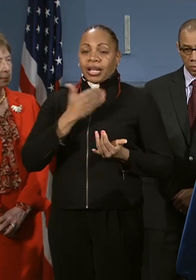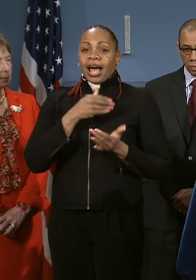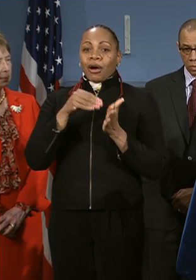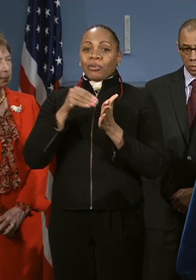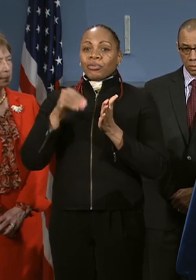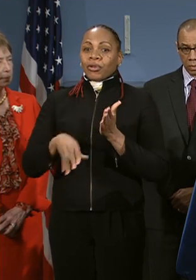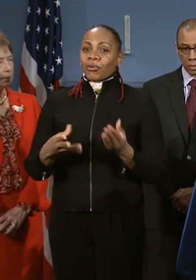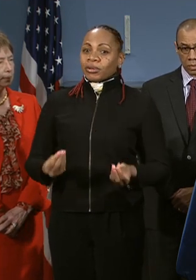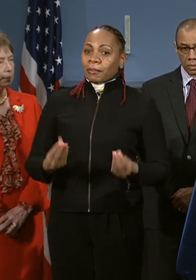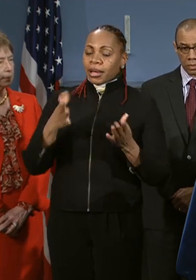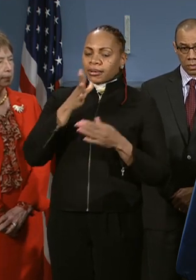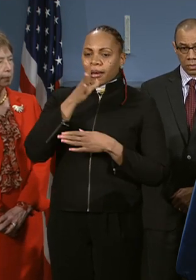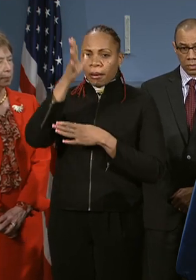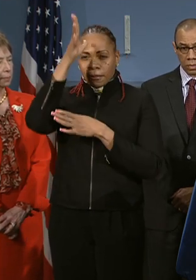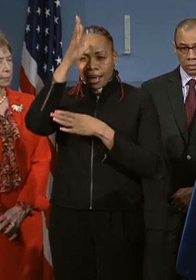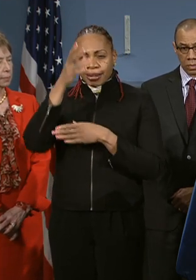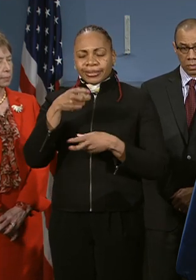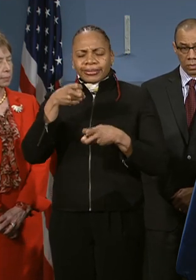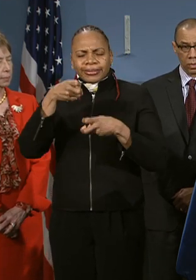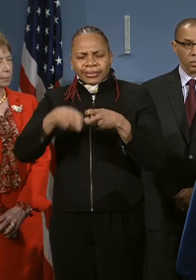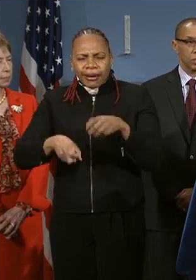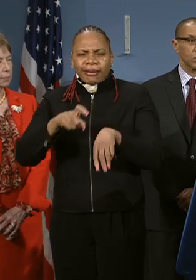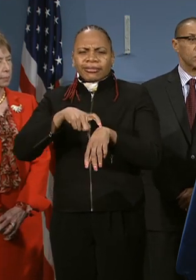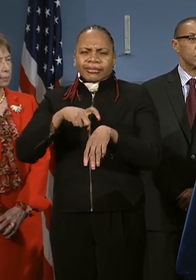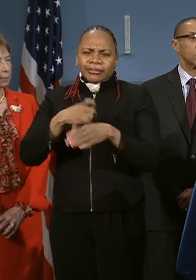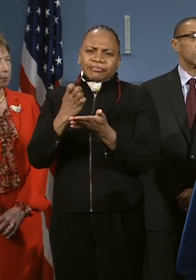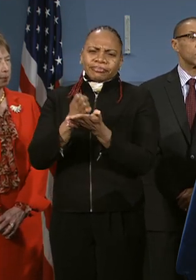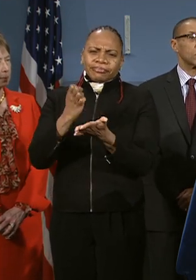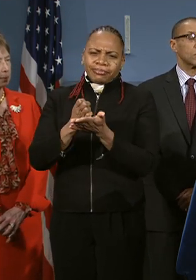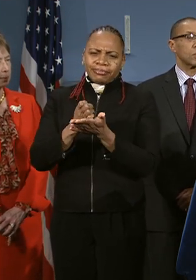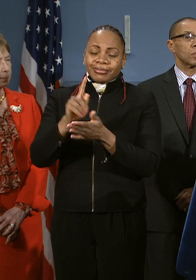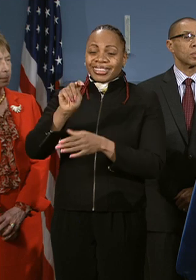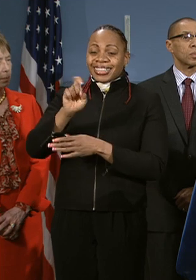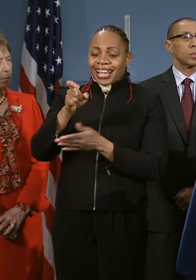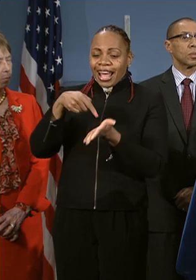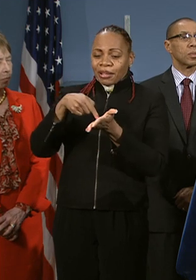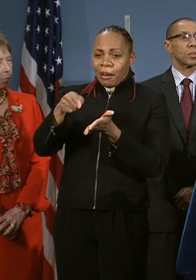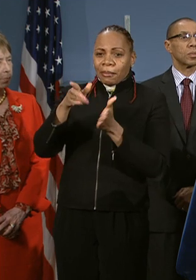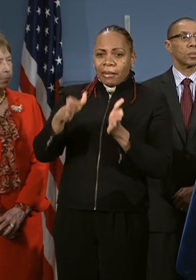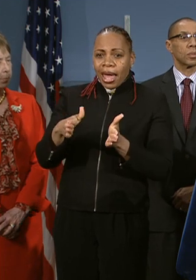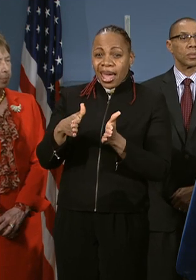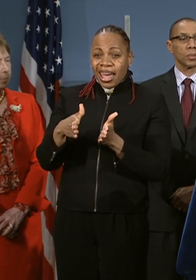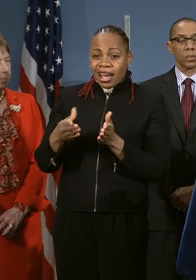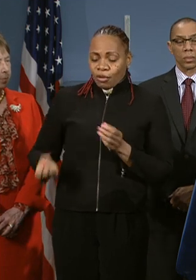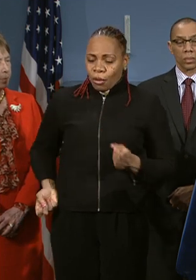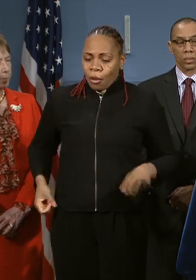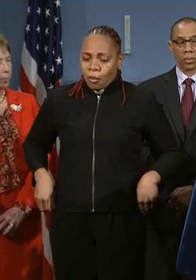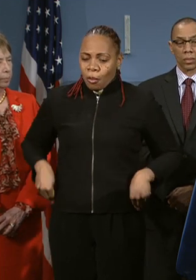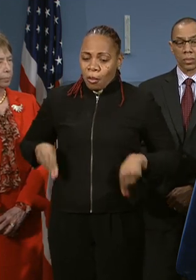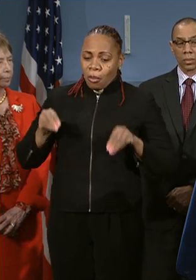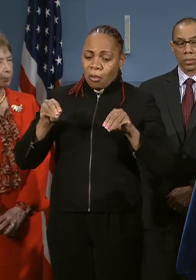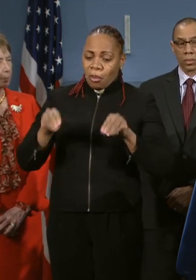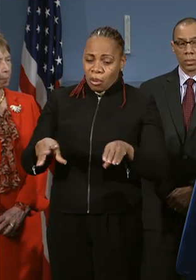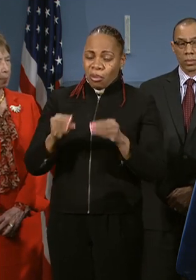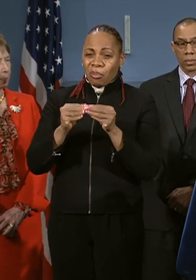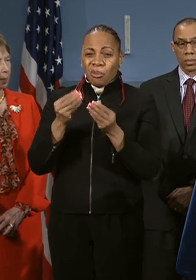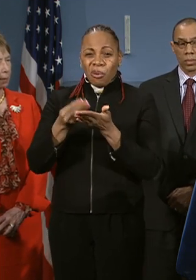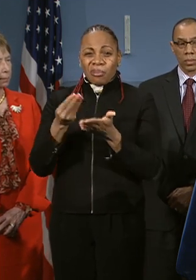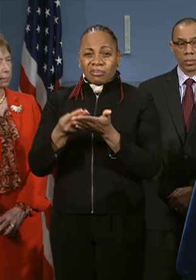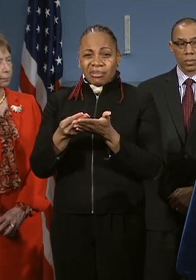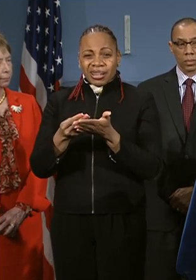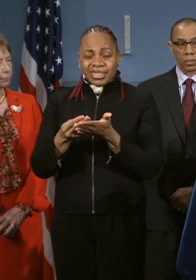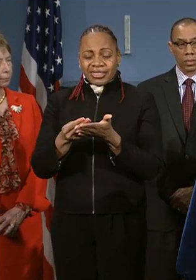tougher time than ever before with this economy. The taxpayer does not want to spend any more money than he or she has to do.